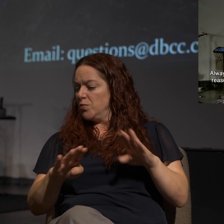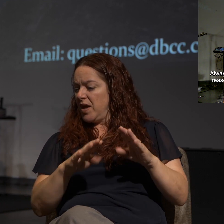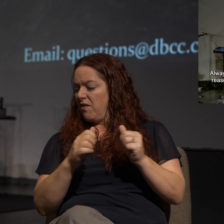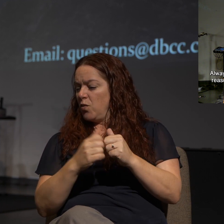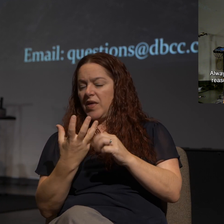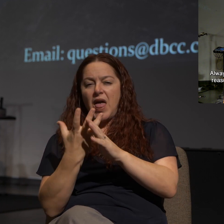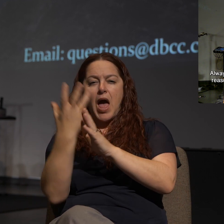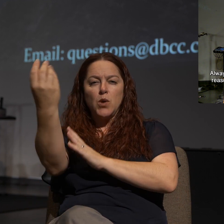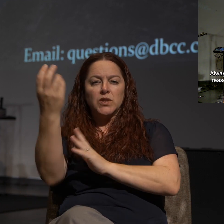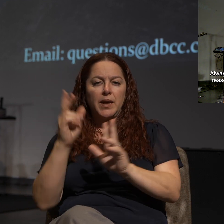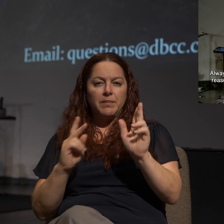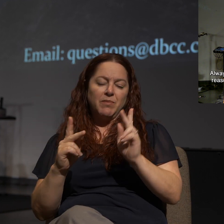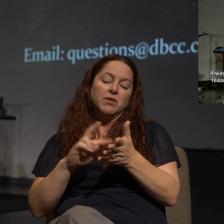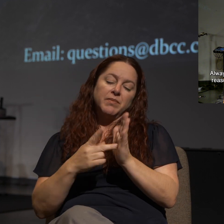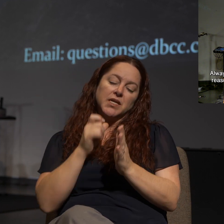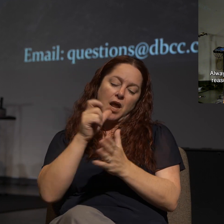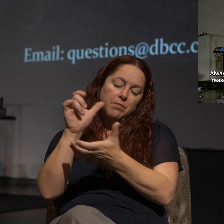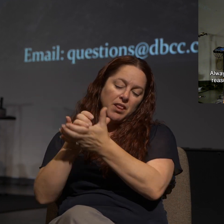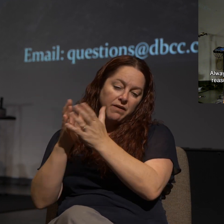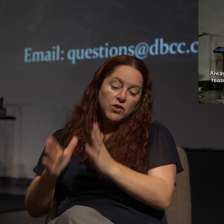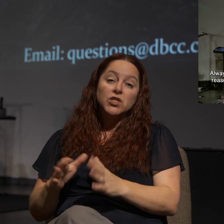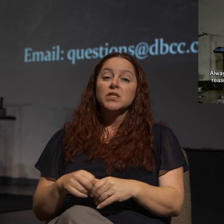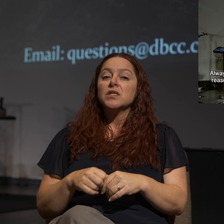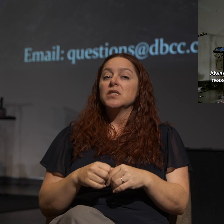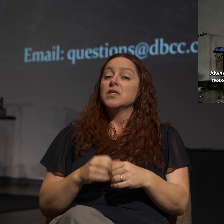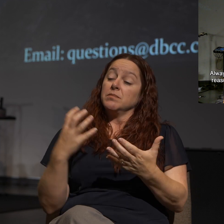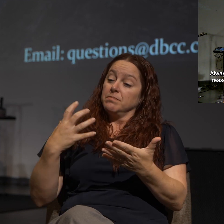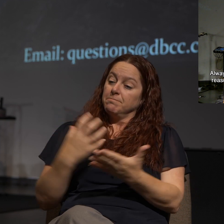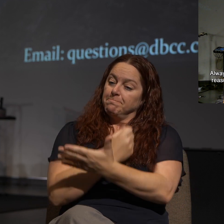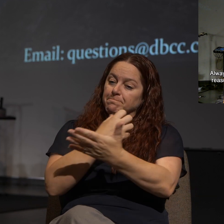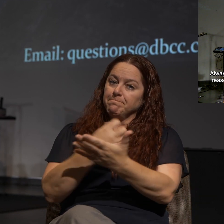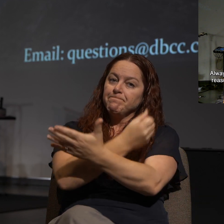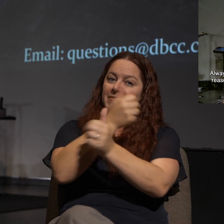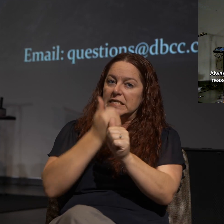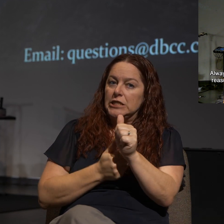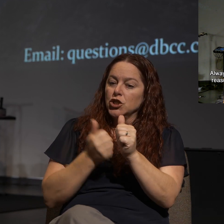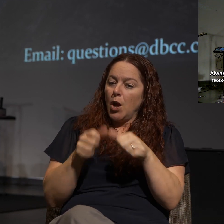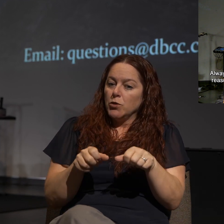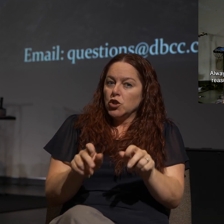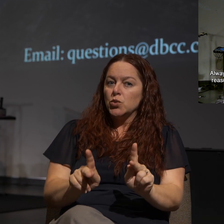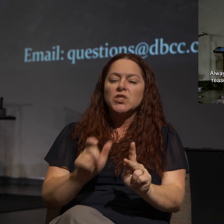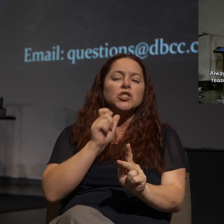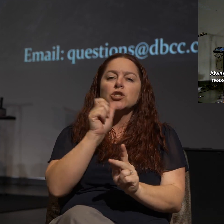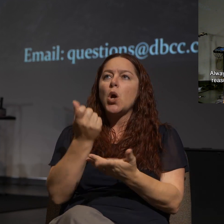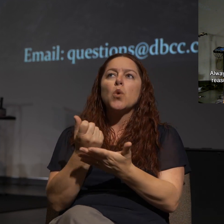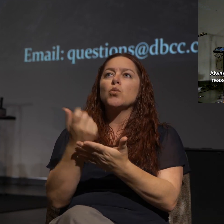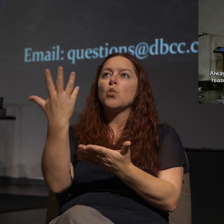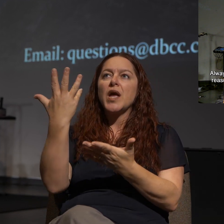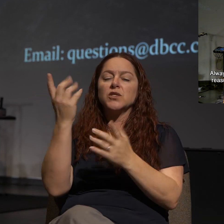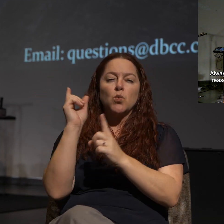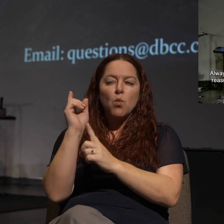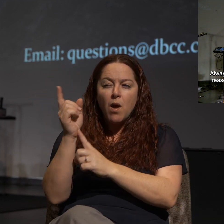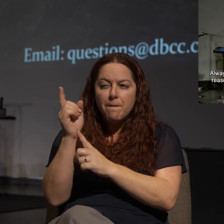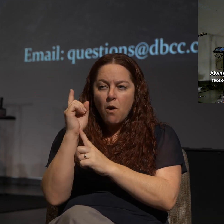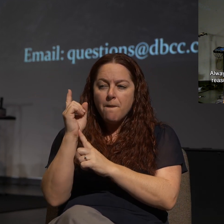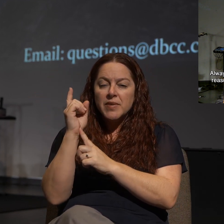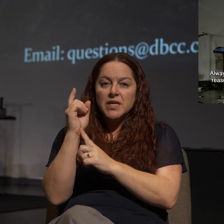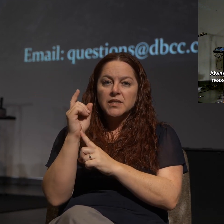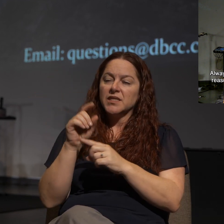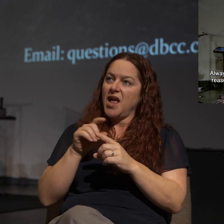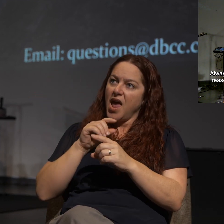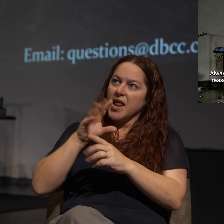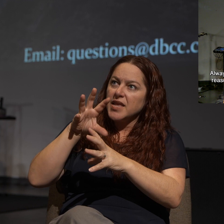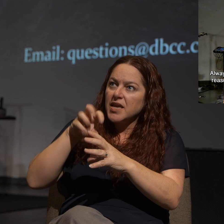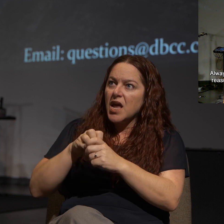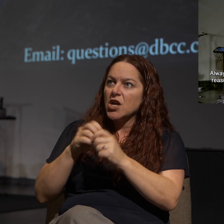outside the faith. Make the most of every opportunity. Like, don't waste a moment you have engaging